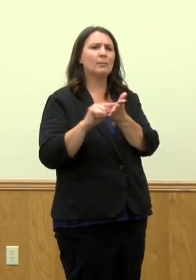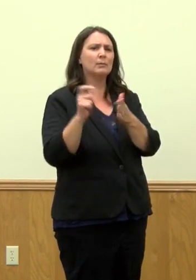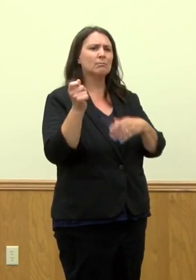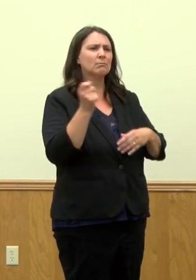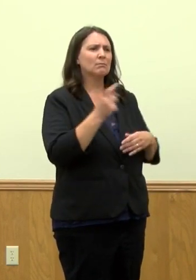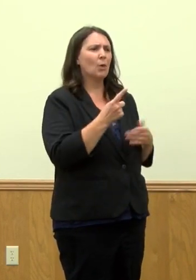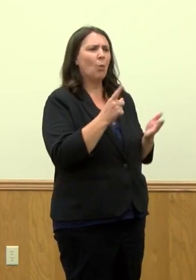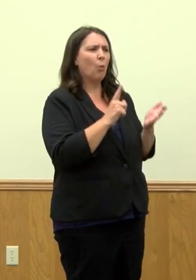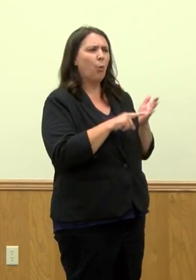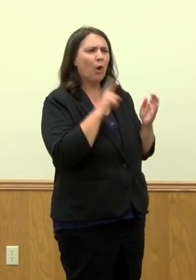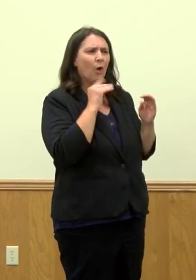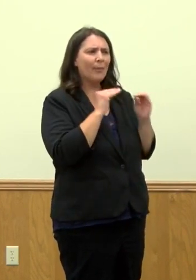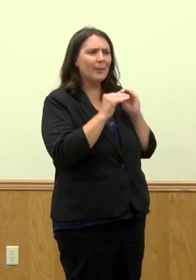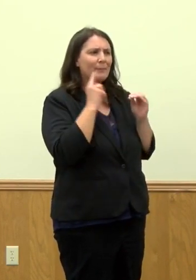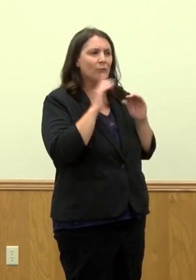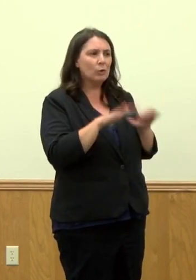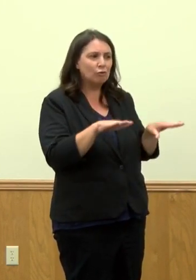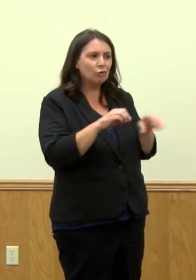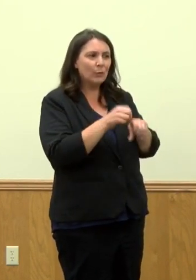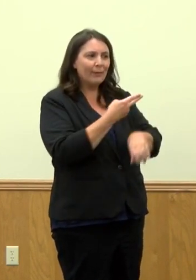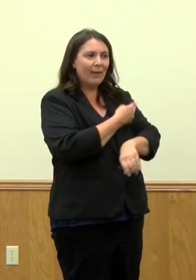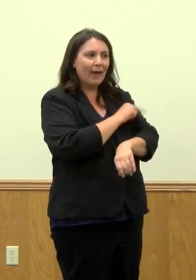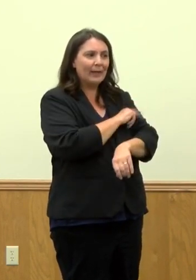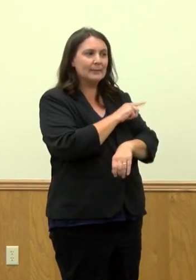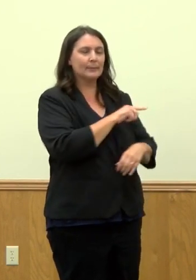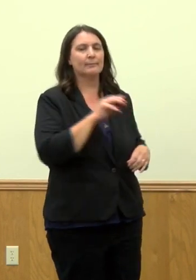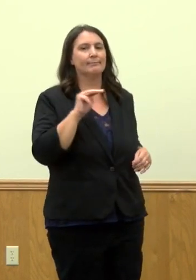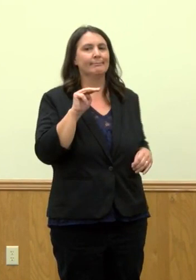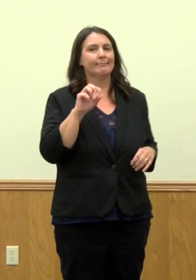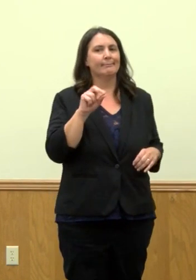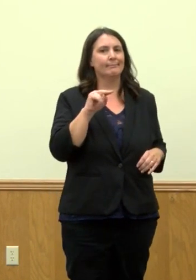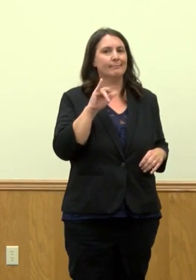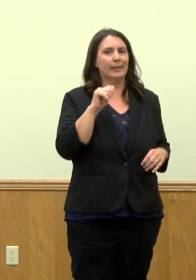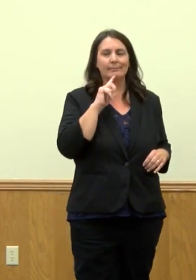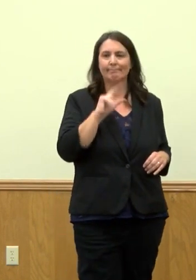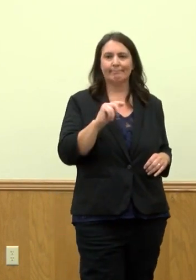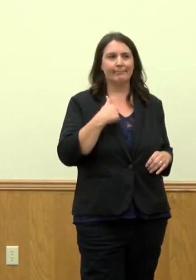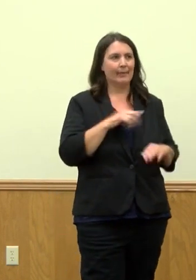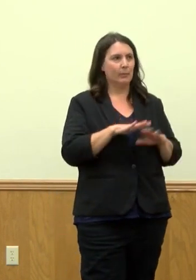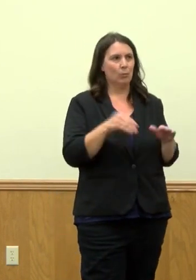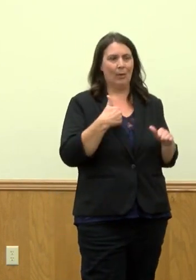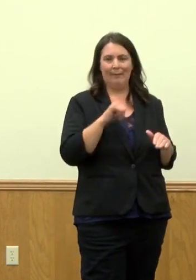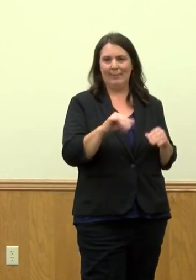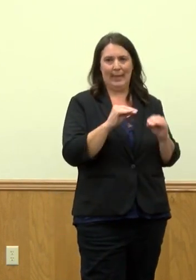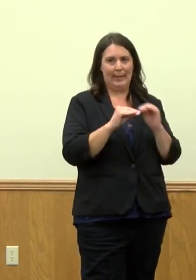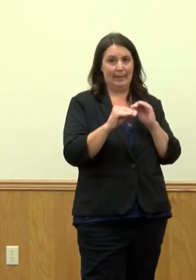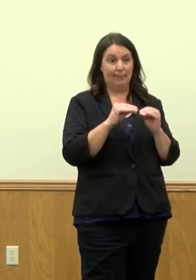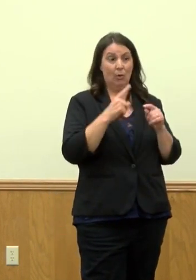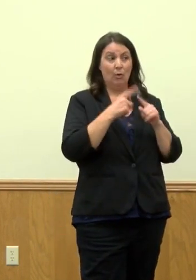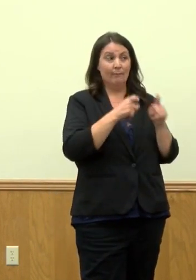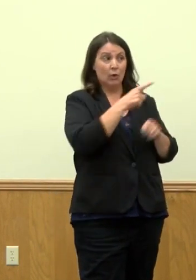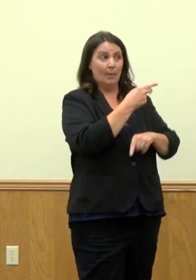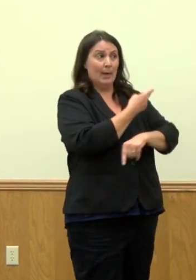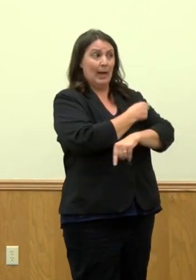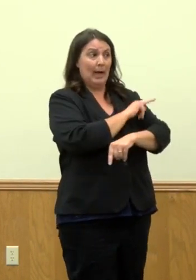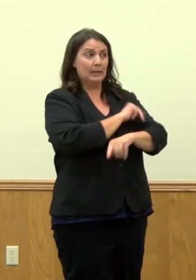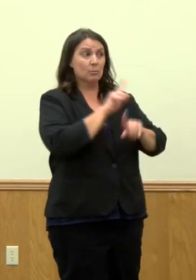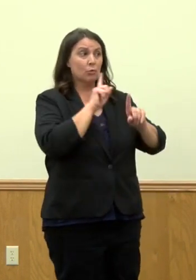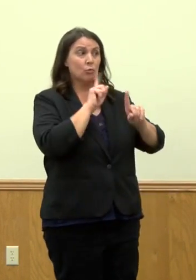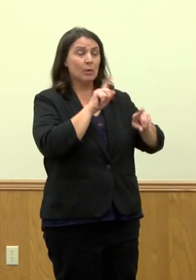Right now, no we do not. We do know that we currently have, of the hospitalizations reported, at minimum